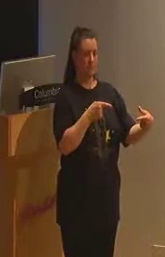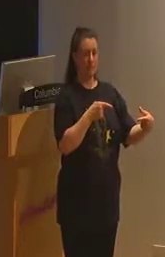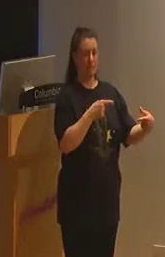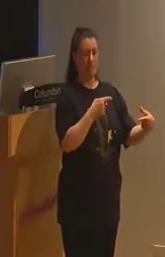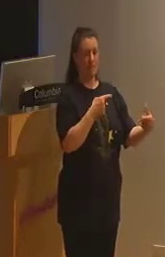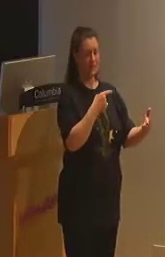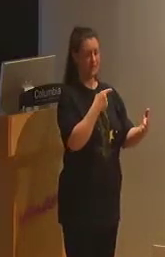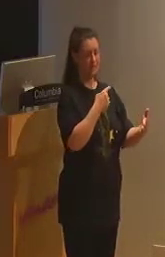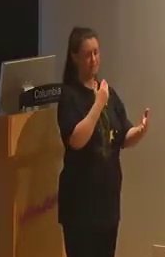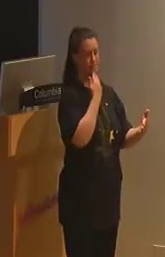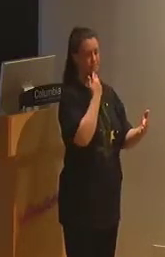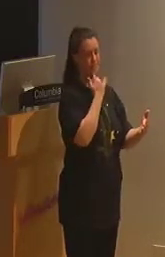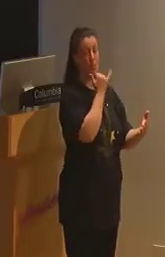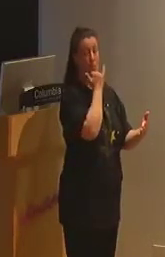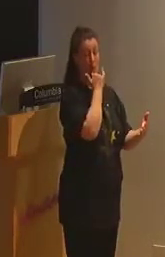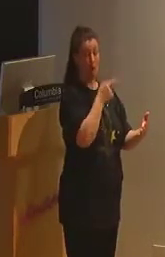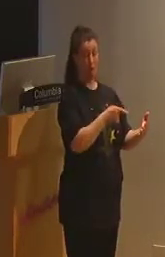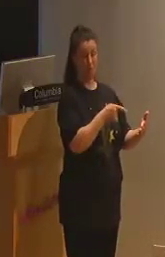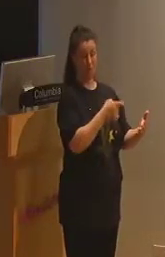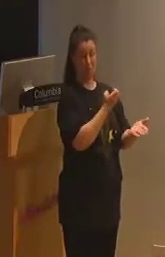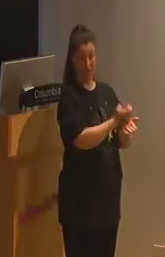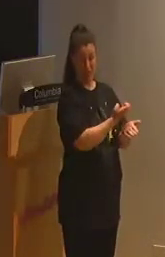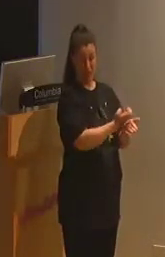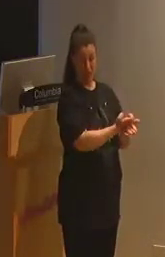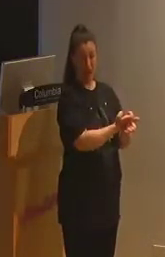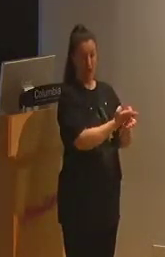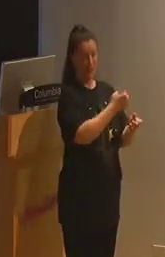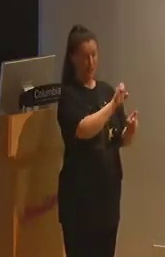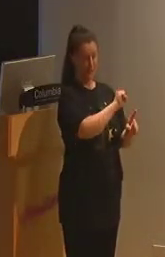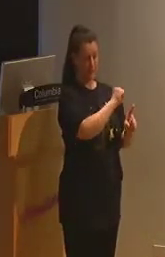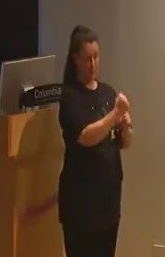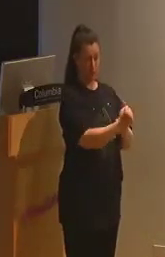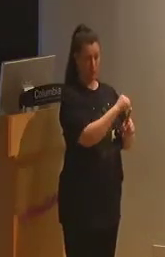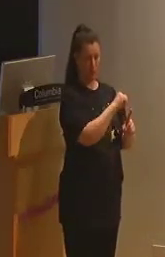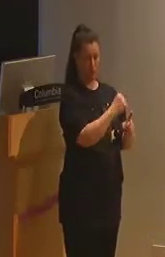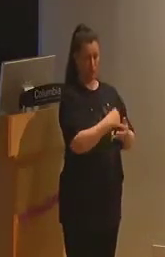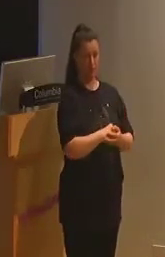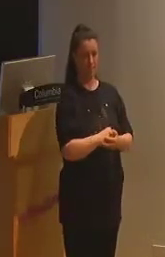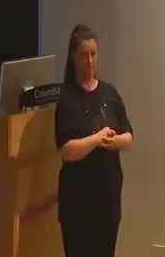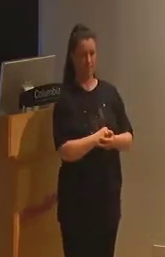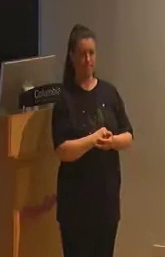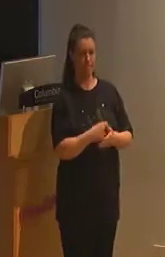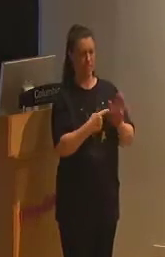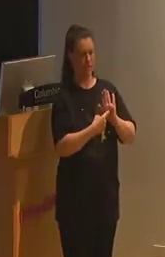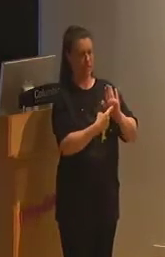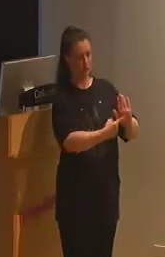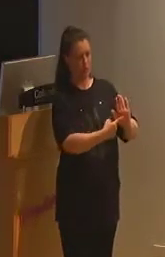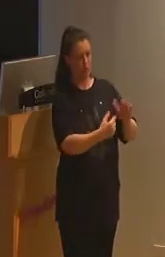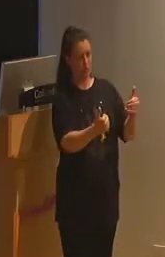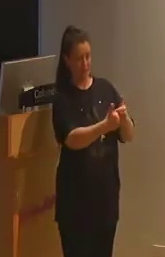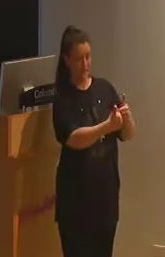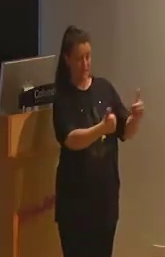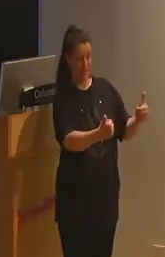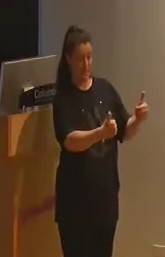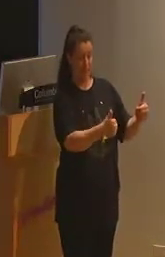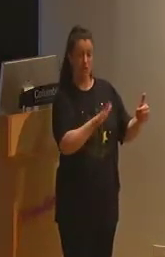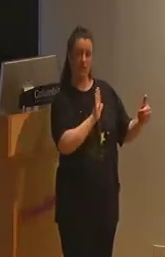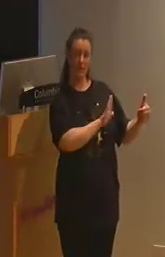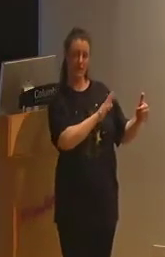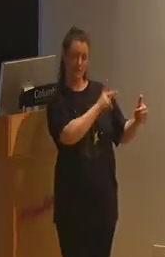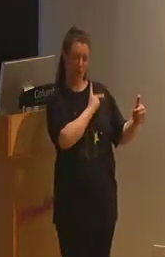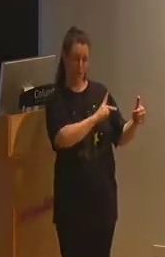social and economic circumstances of which they are perennial victims since it impresses upon the disenfranchised that it is their personal